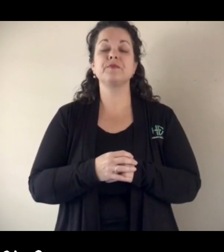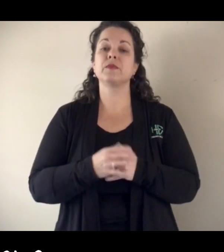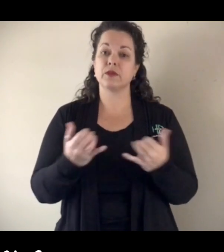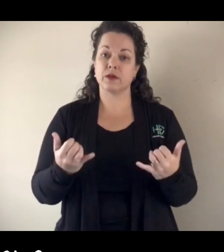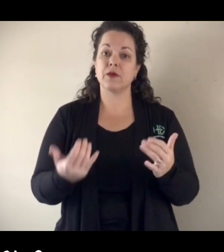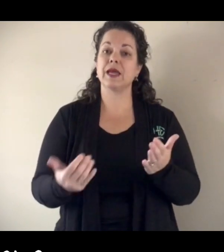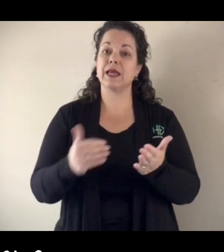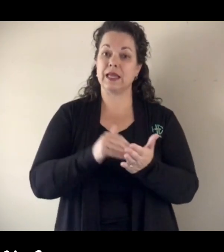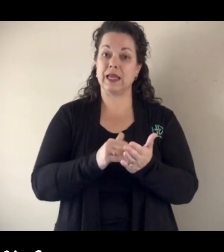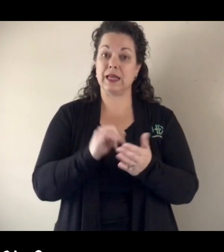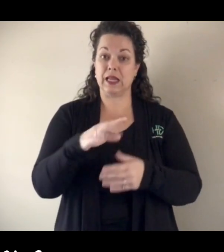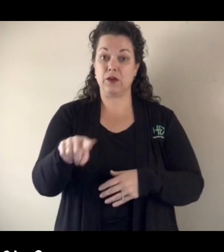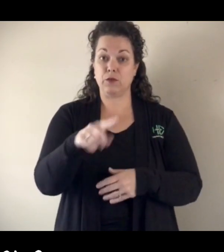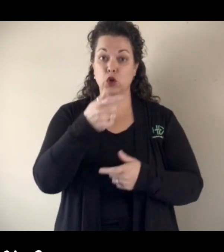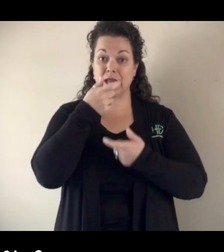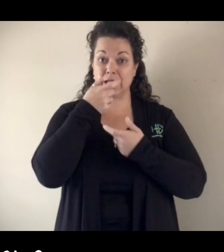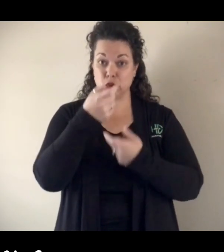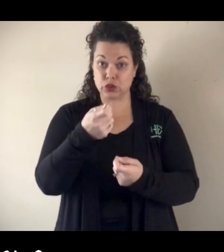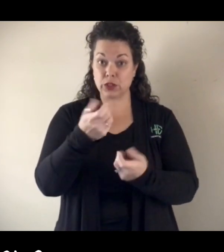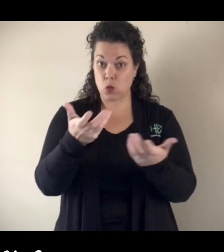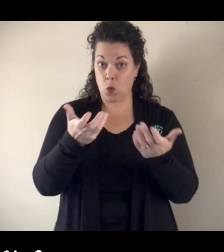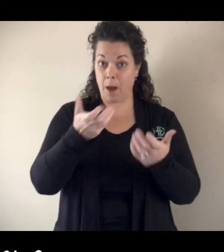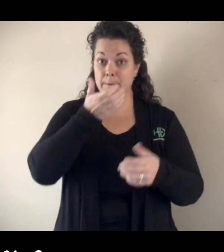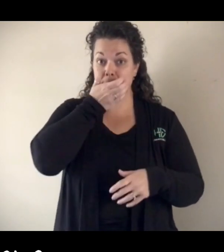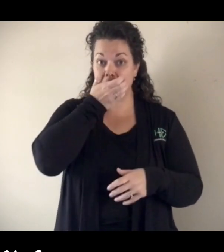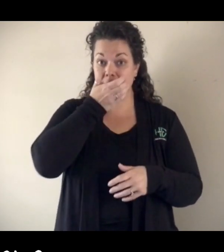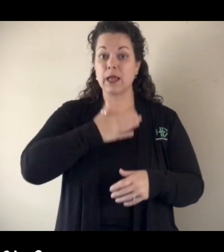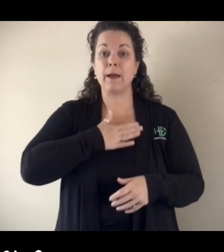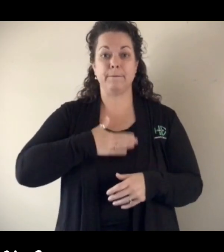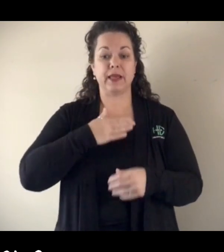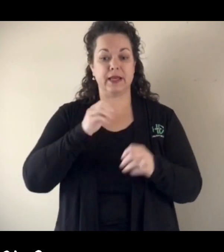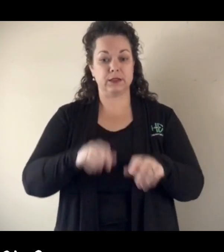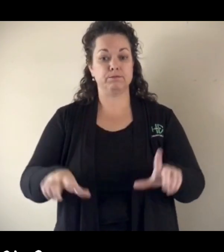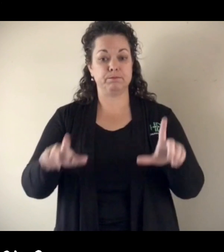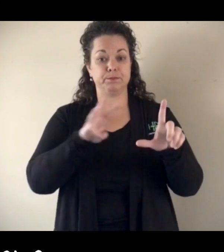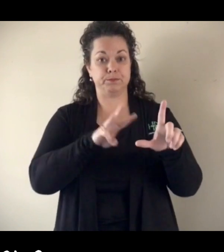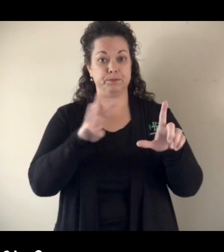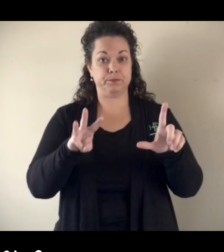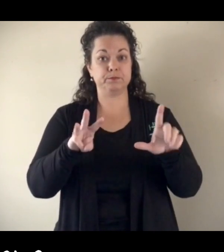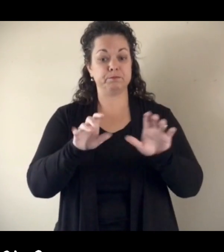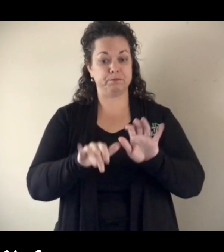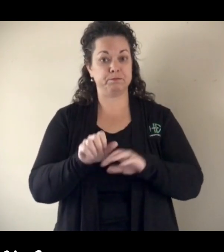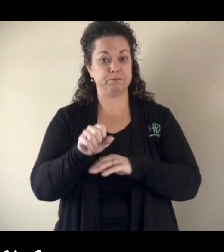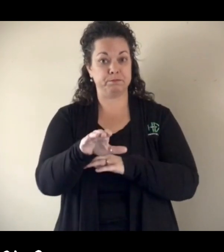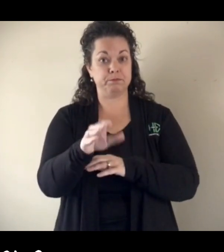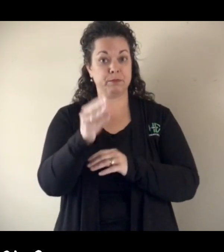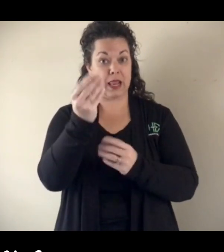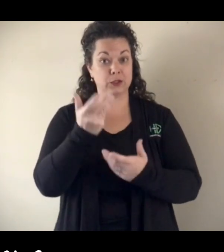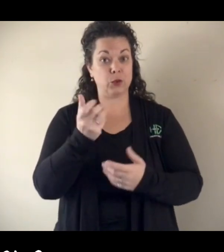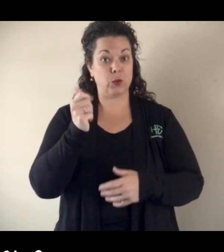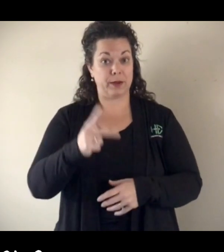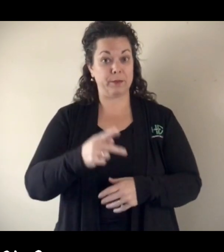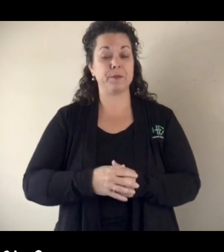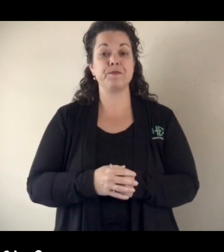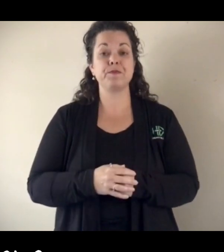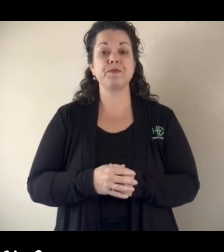So again, if you are interested in one of these, please go to the website and let us know. In the meantime,